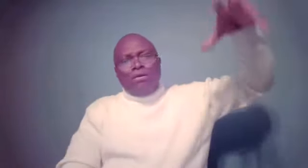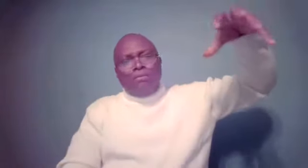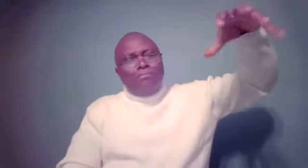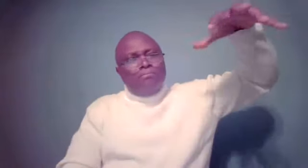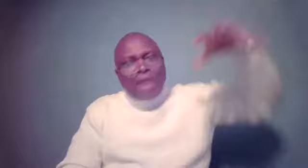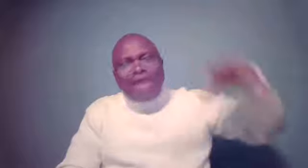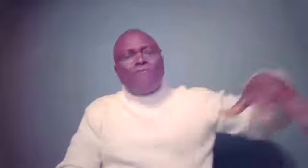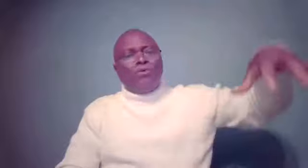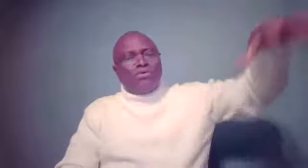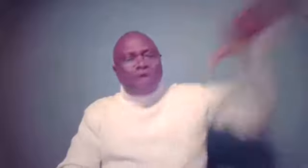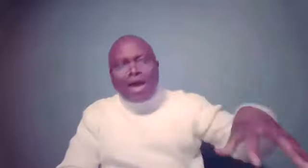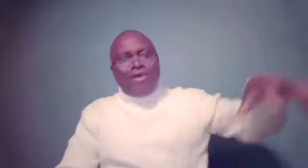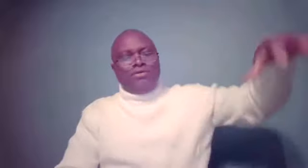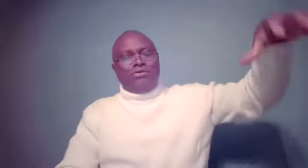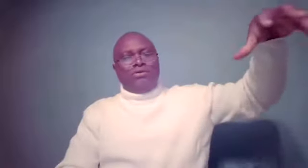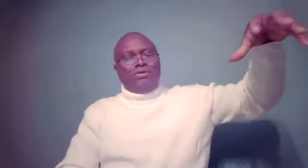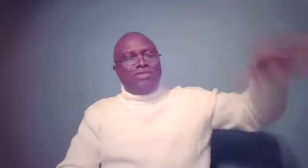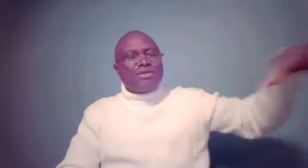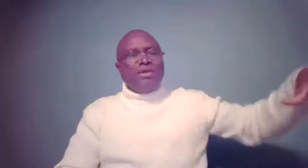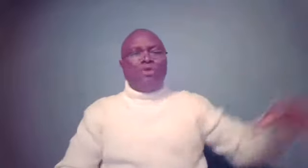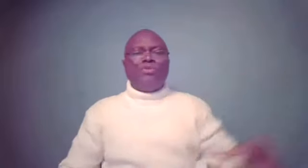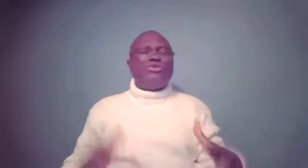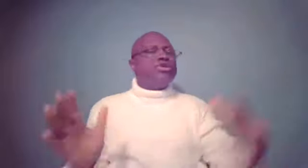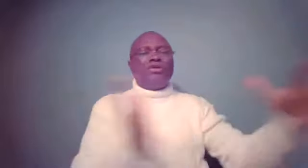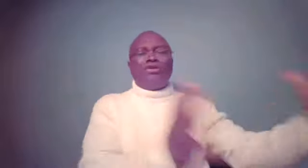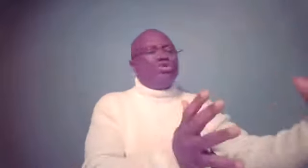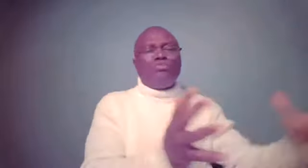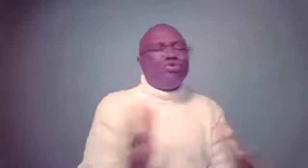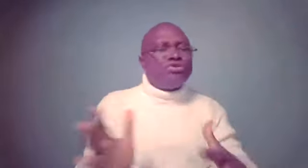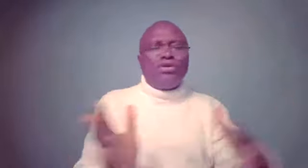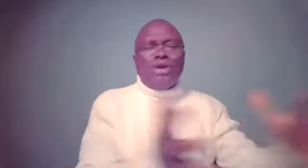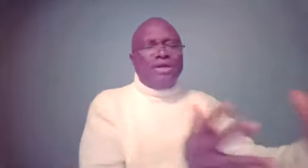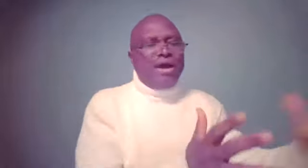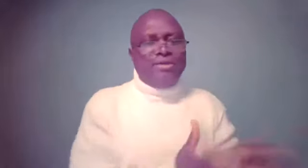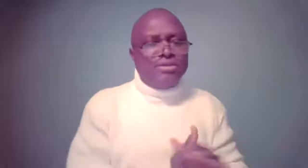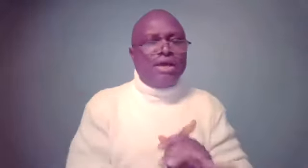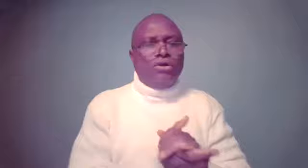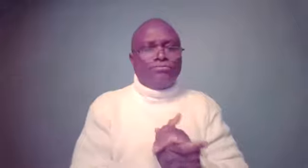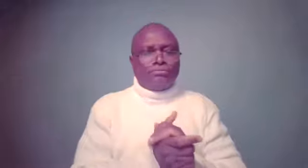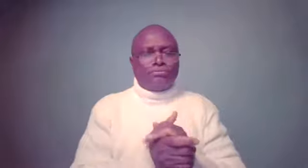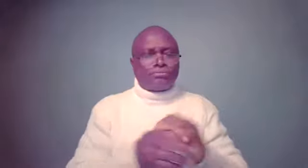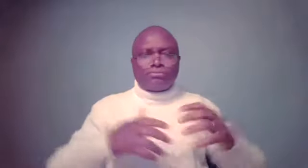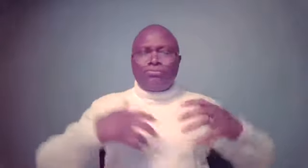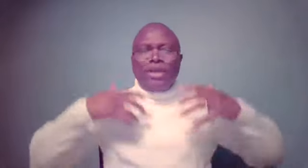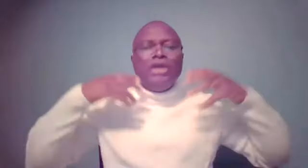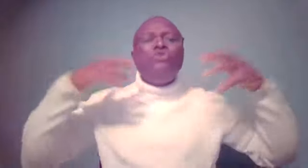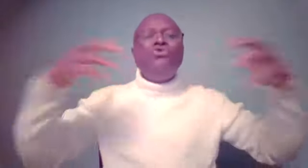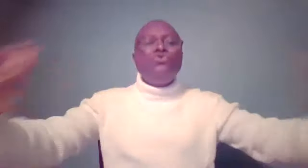mindful, kind, destiny helpers, you should put Ananias in that column. He knew